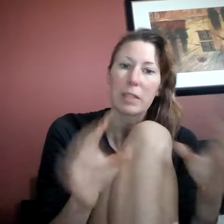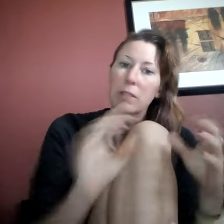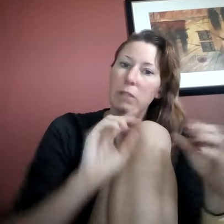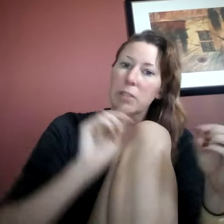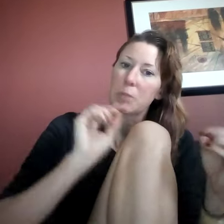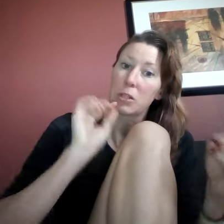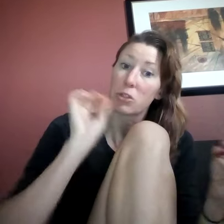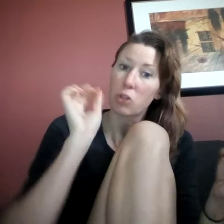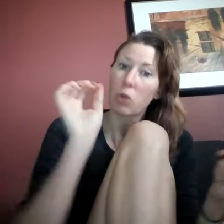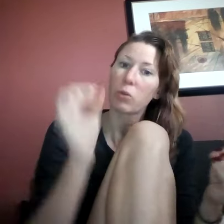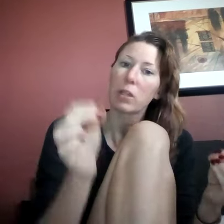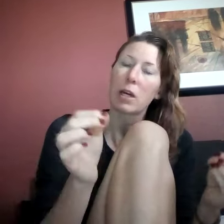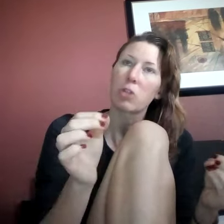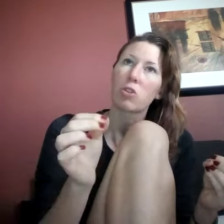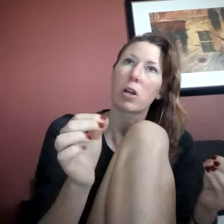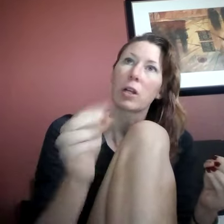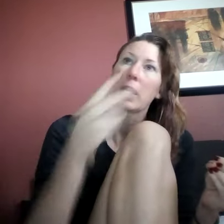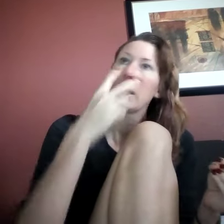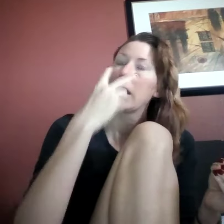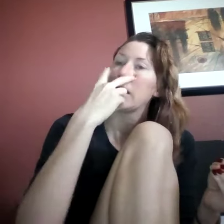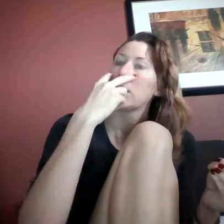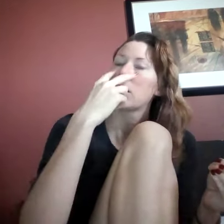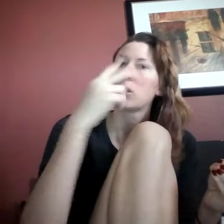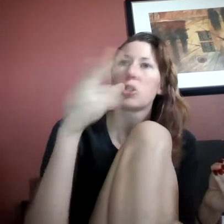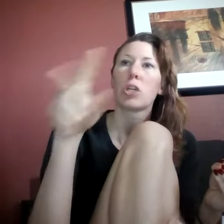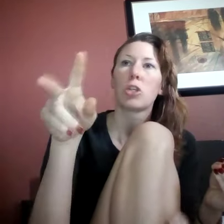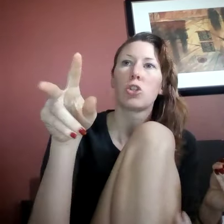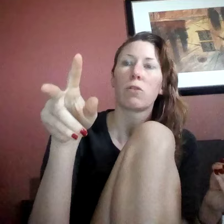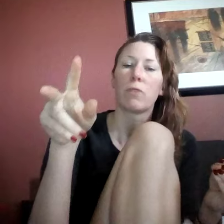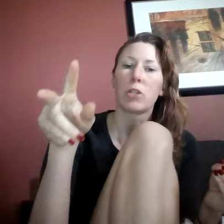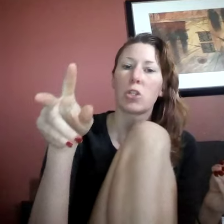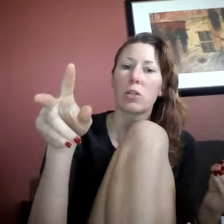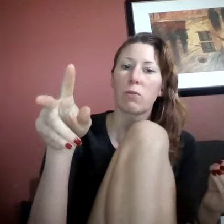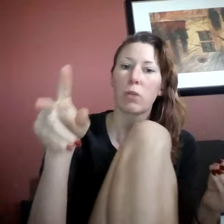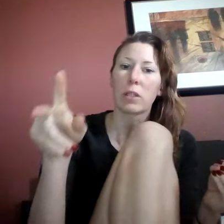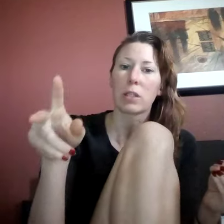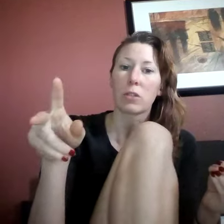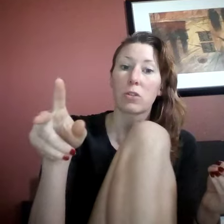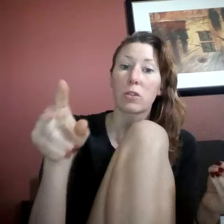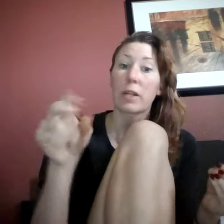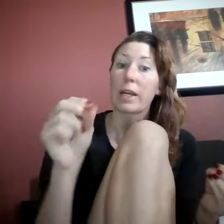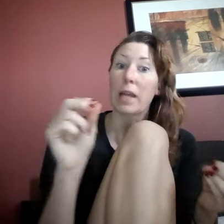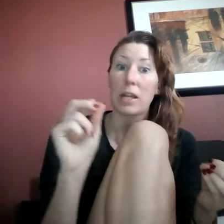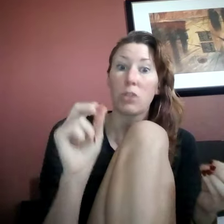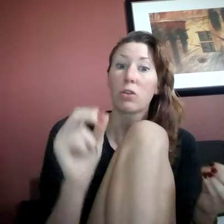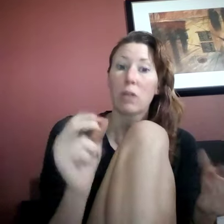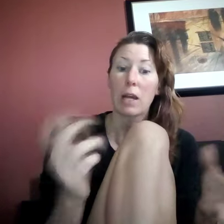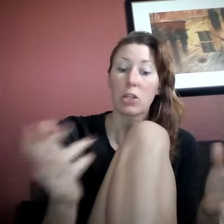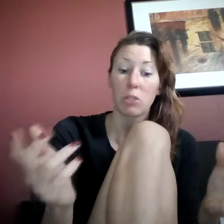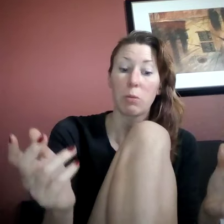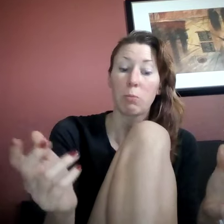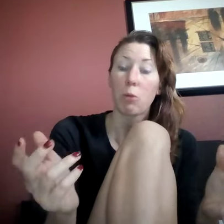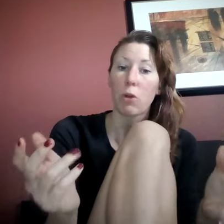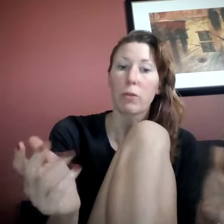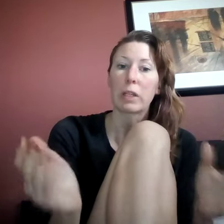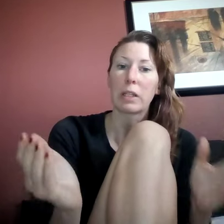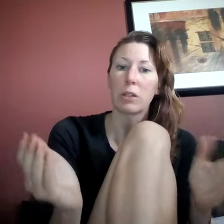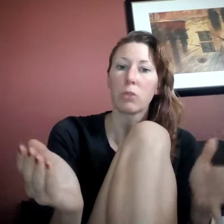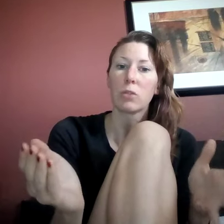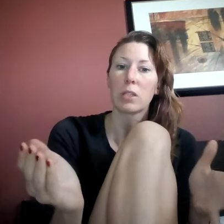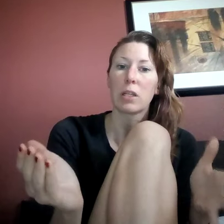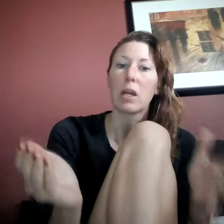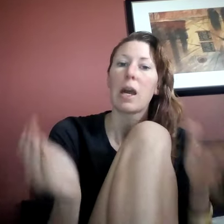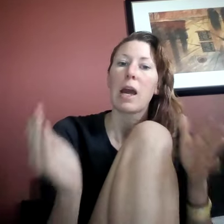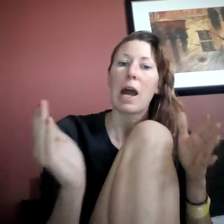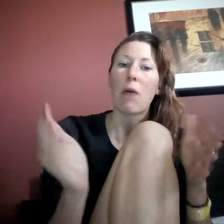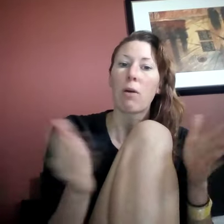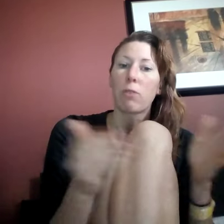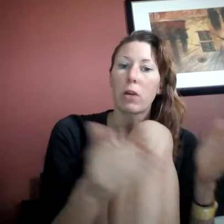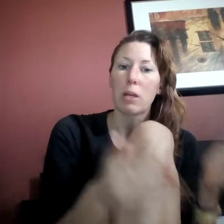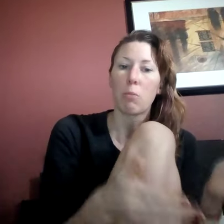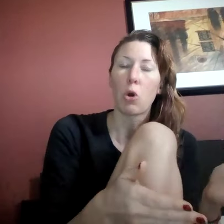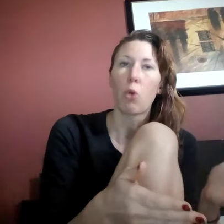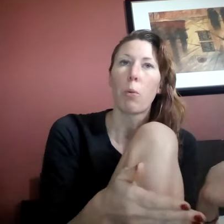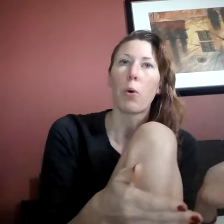because I've experienced only that drug, it doesn't change your vision of what things look like, and you can actually be perfectly lucid, however immobile.